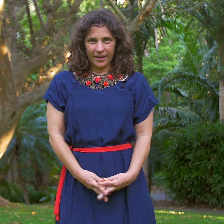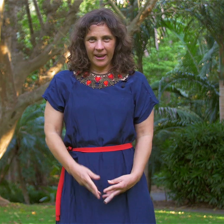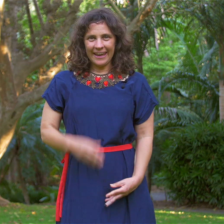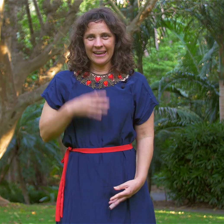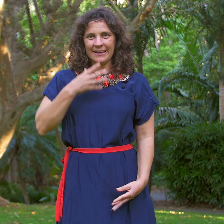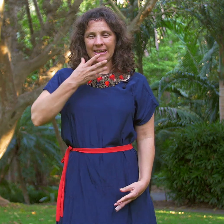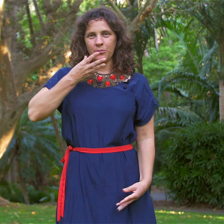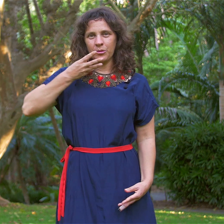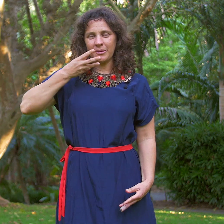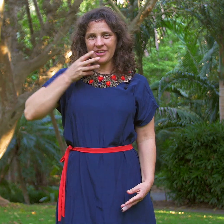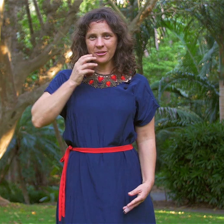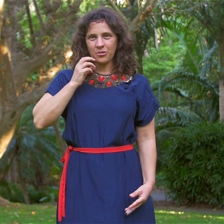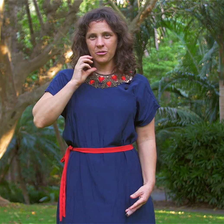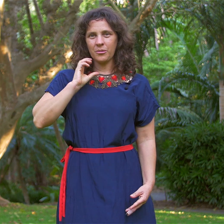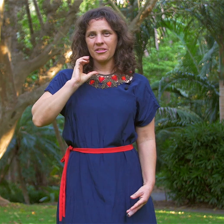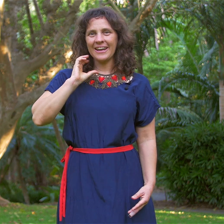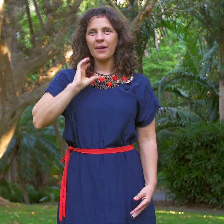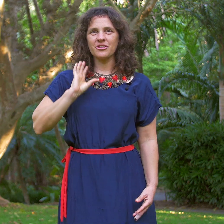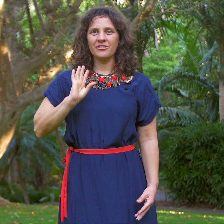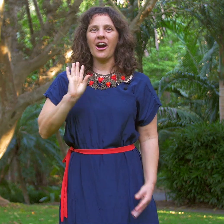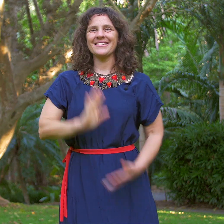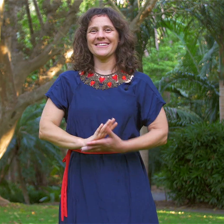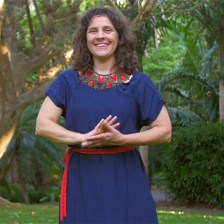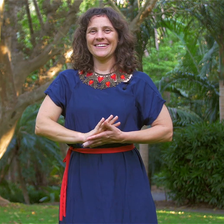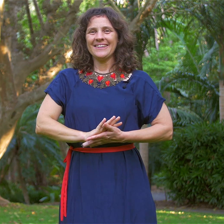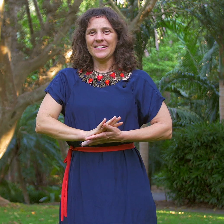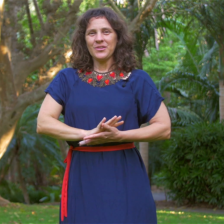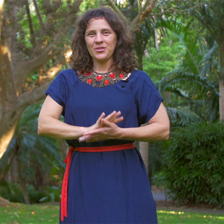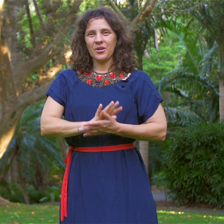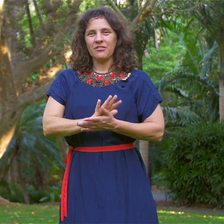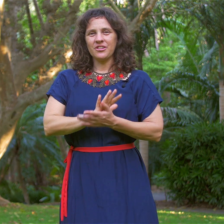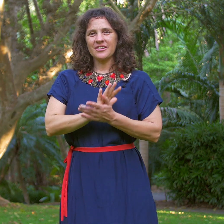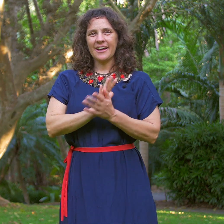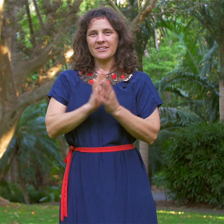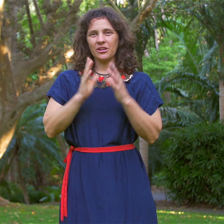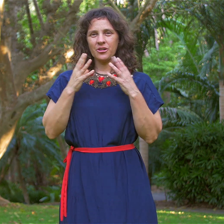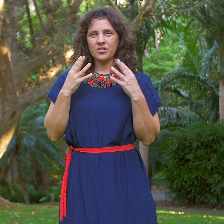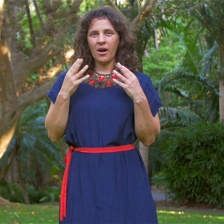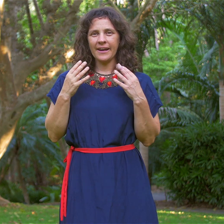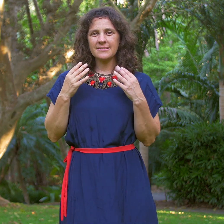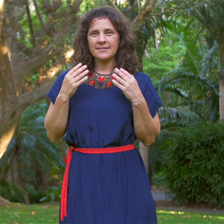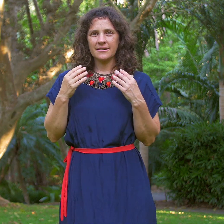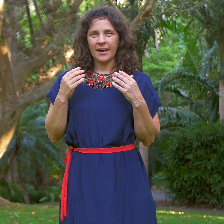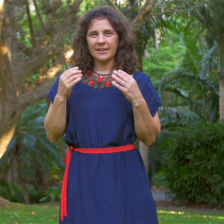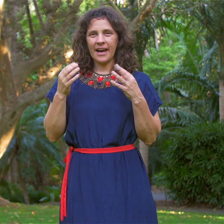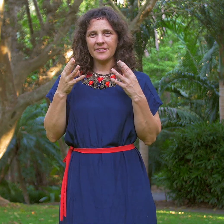And it will be channeled through with the language of light. So if you just like to close your eyes and allow the